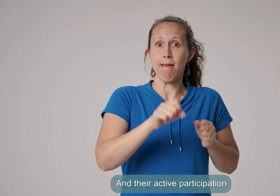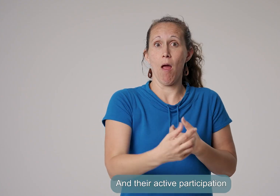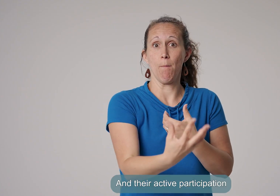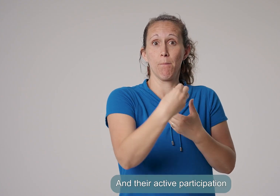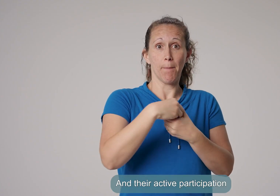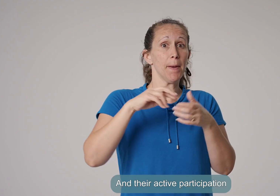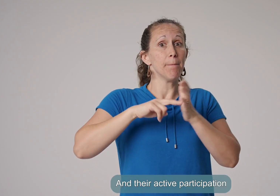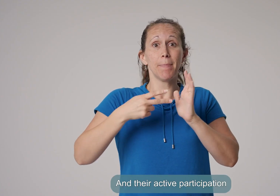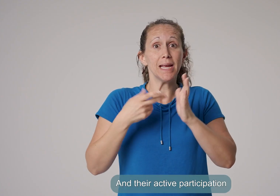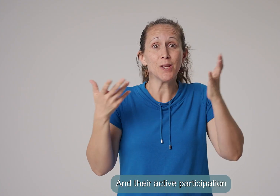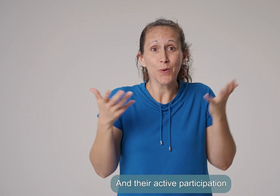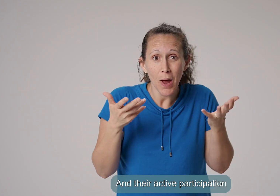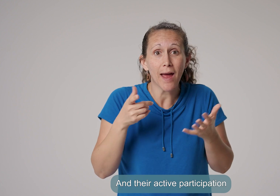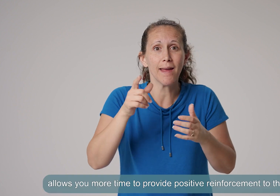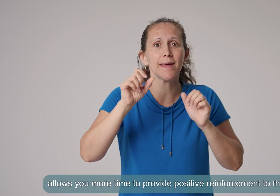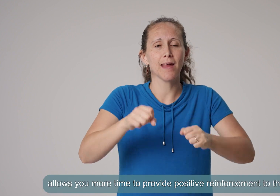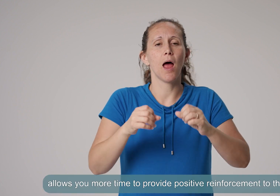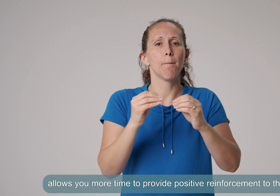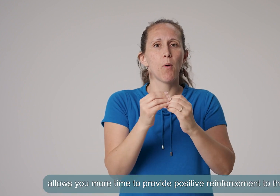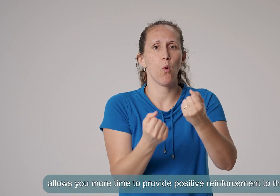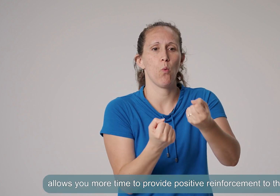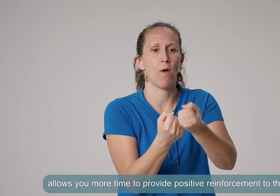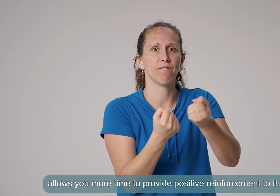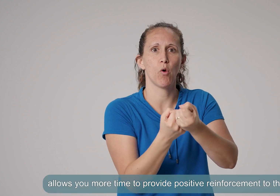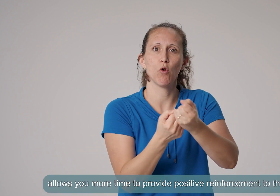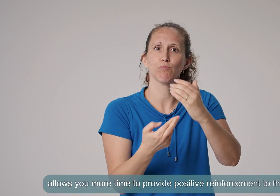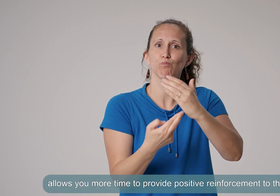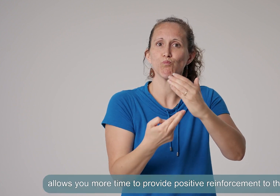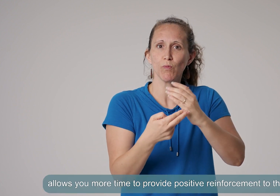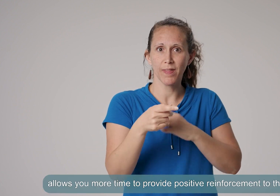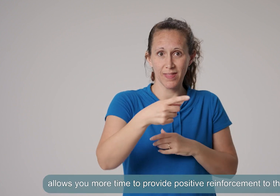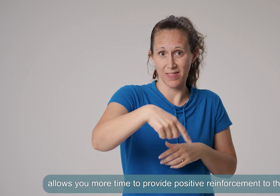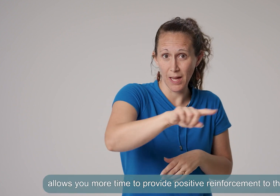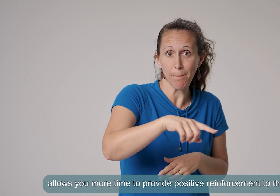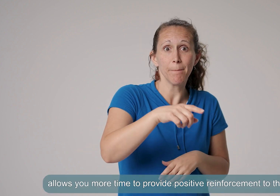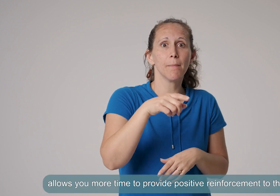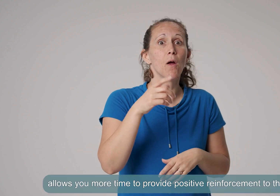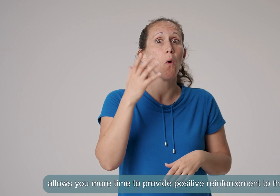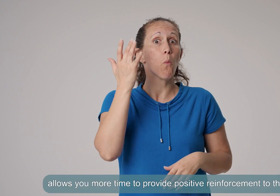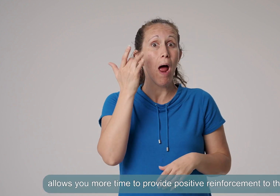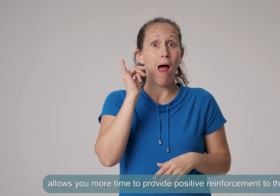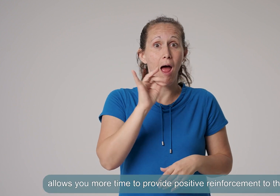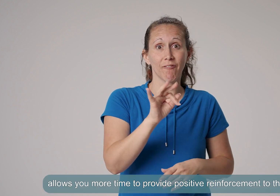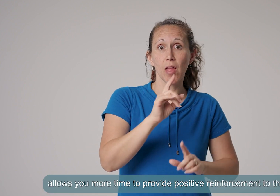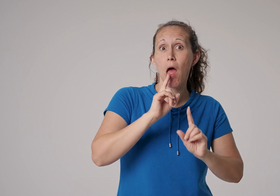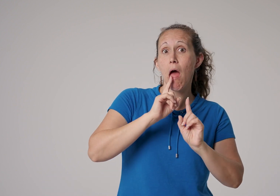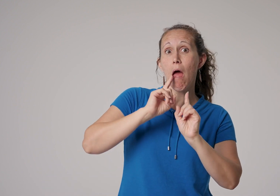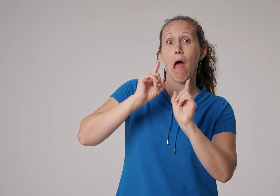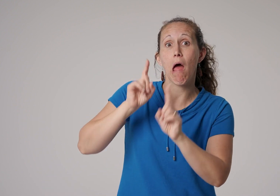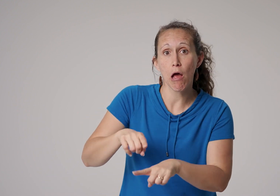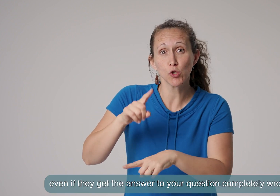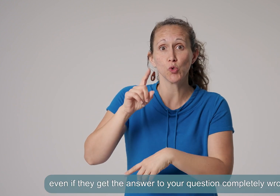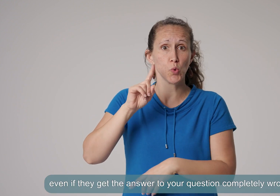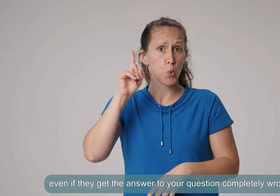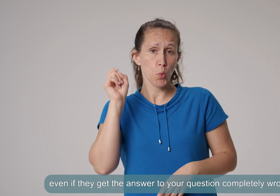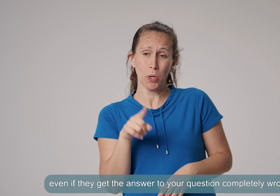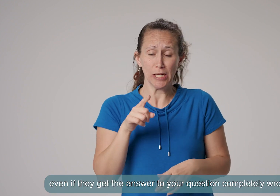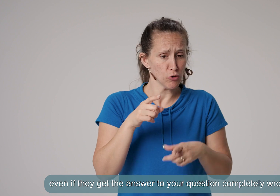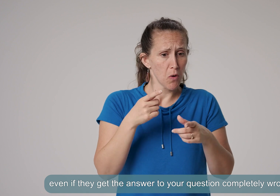And their active participation allows you more time to provide positive reinforcement to them. Even if they get the